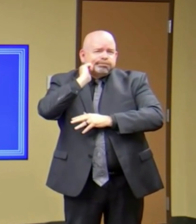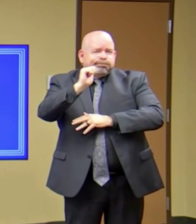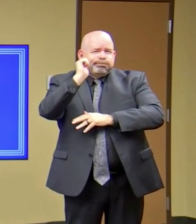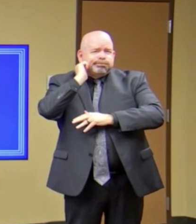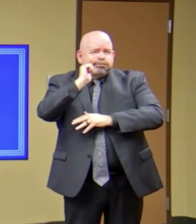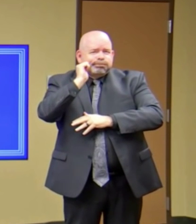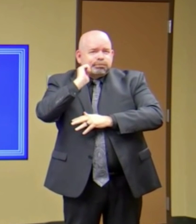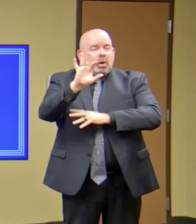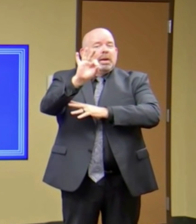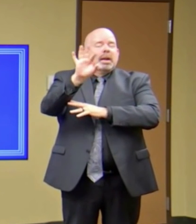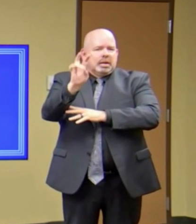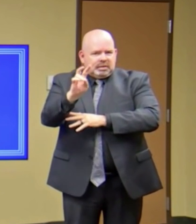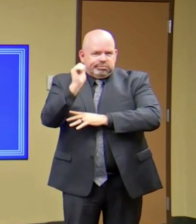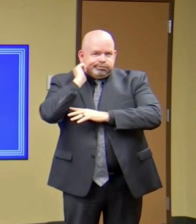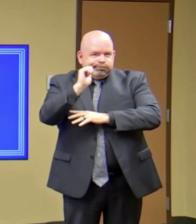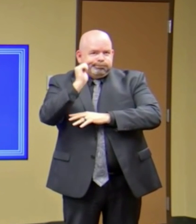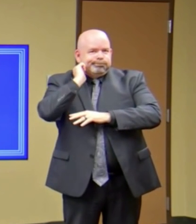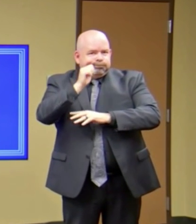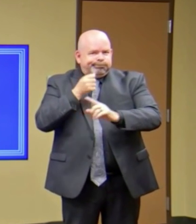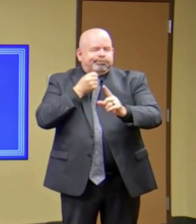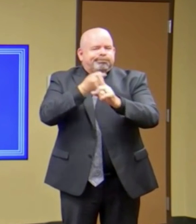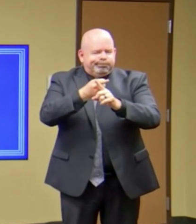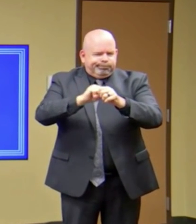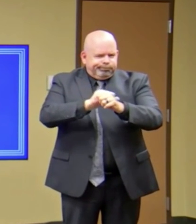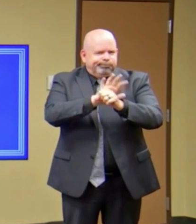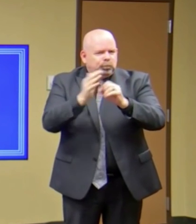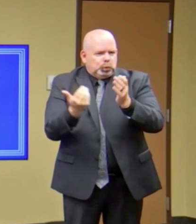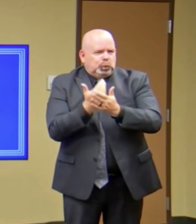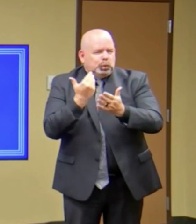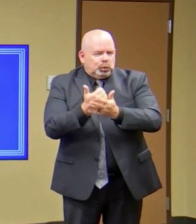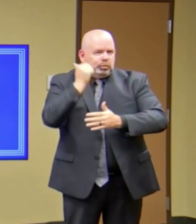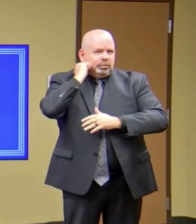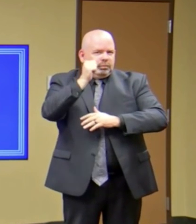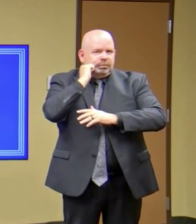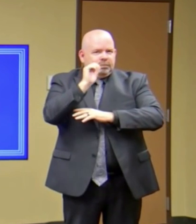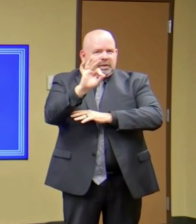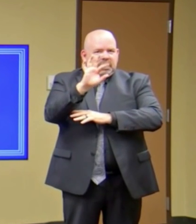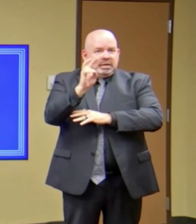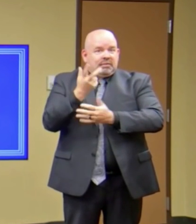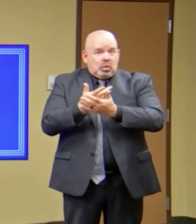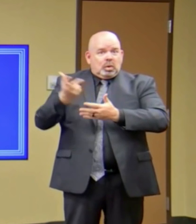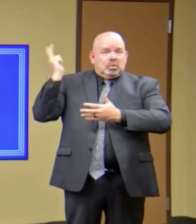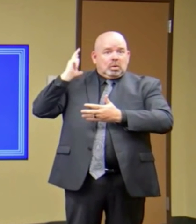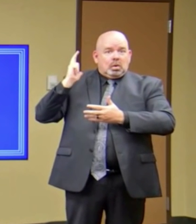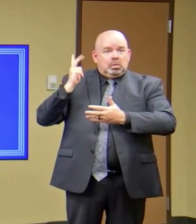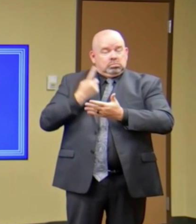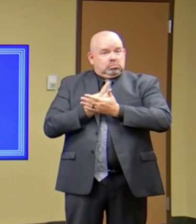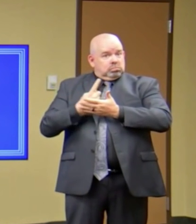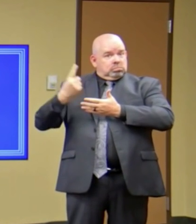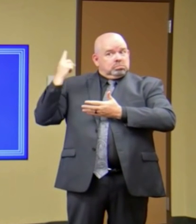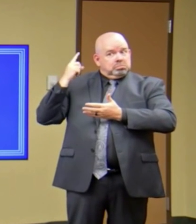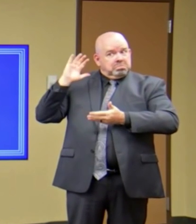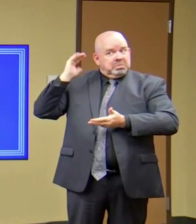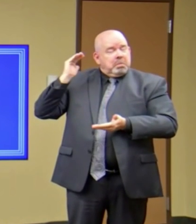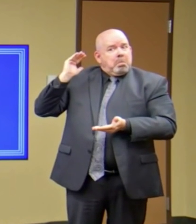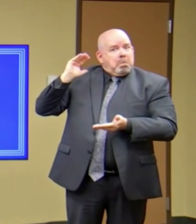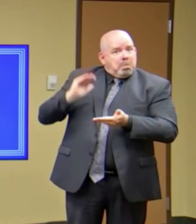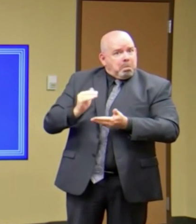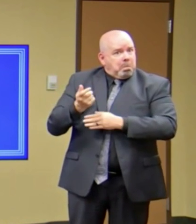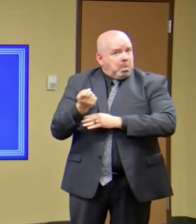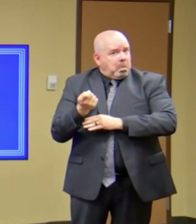of COVID. Last week, we saw a dip in both those numbers, and we were hopeful